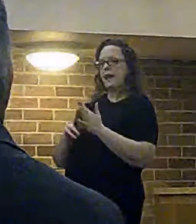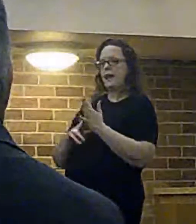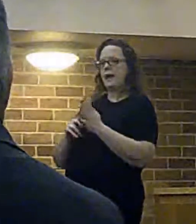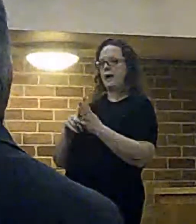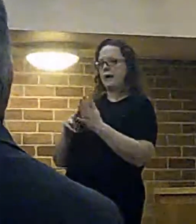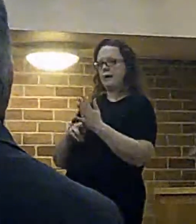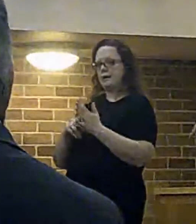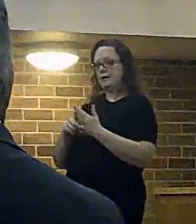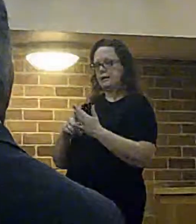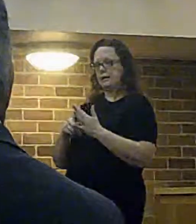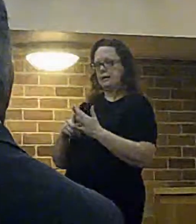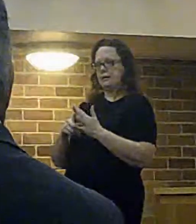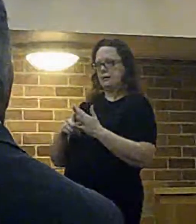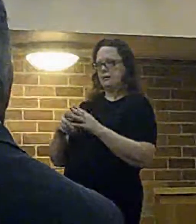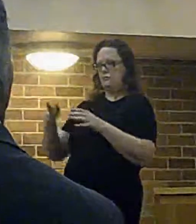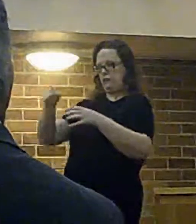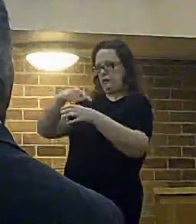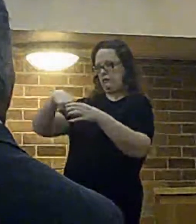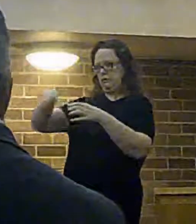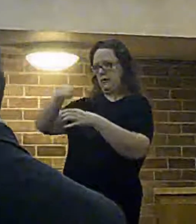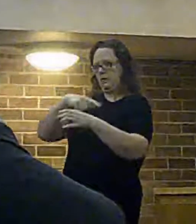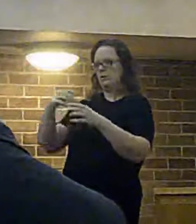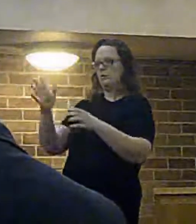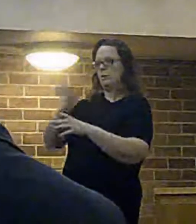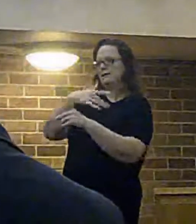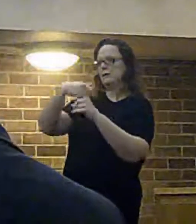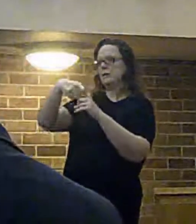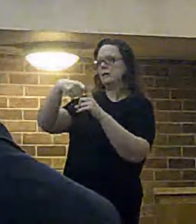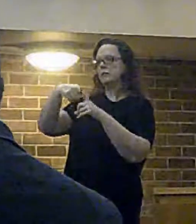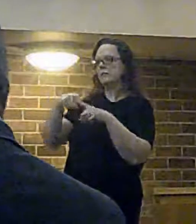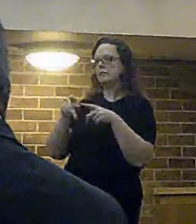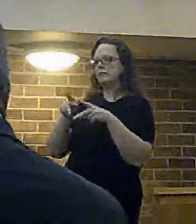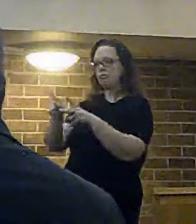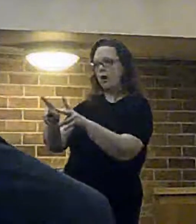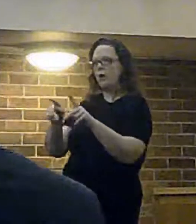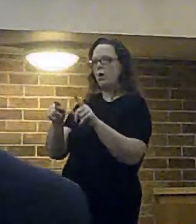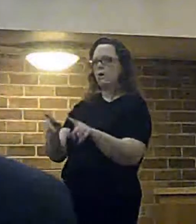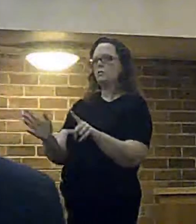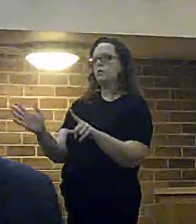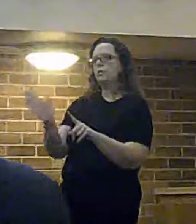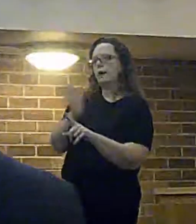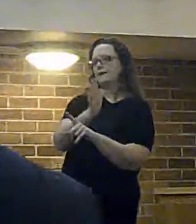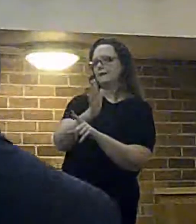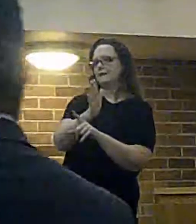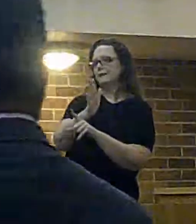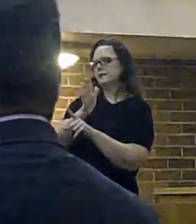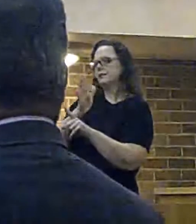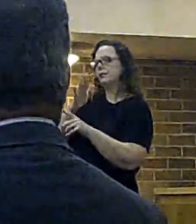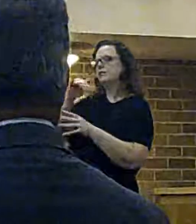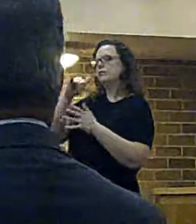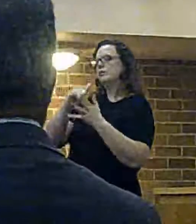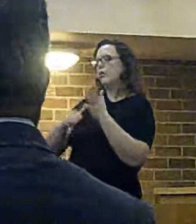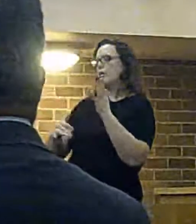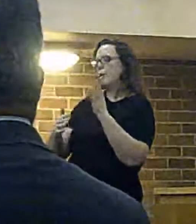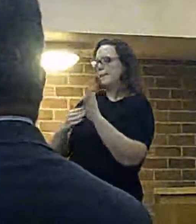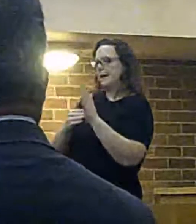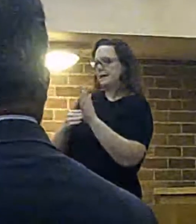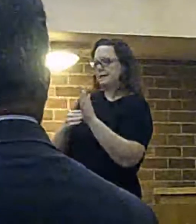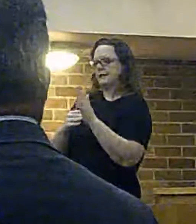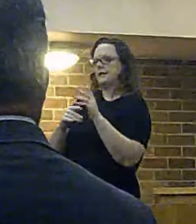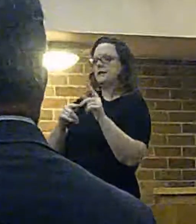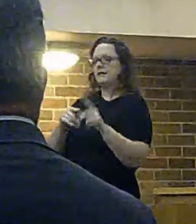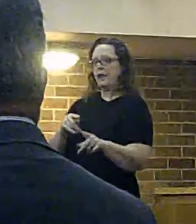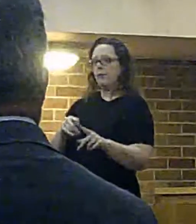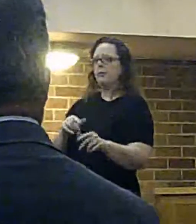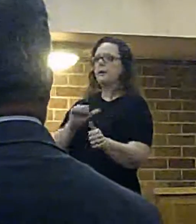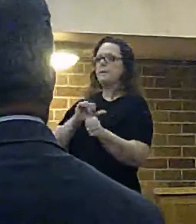with the west kerby road that just to uh just to the west of sorghum would be an even more